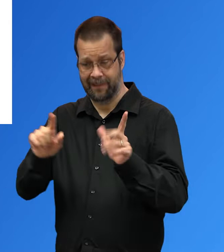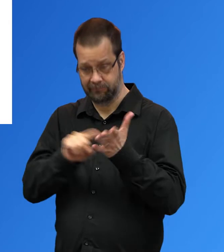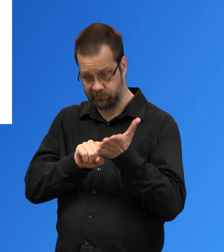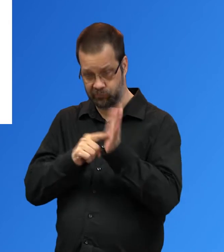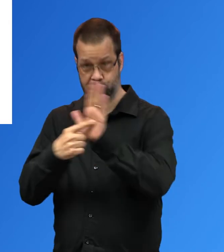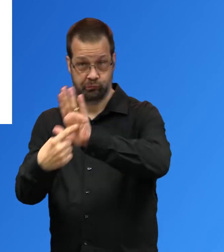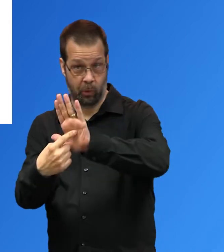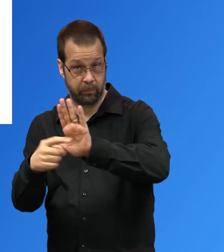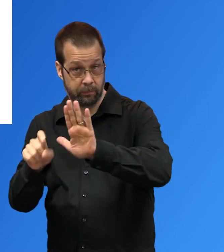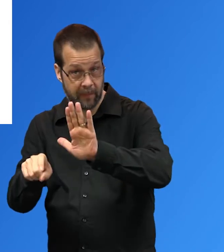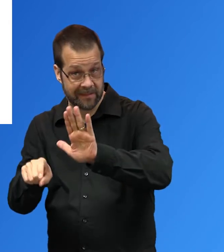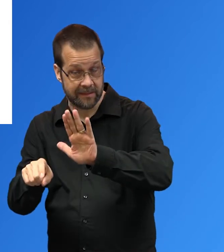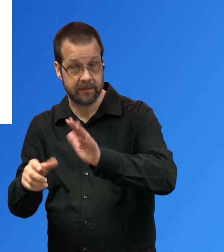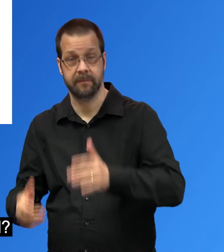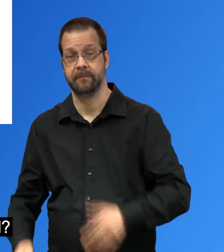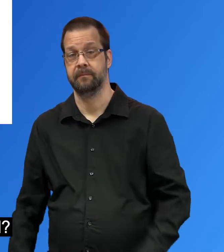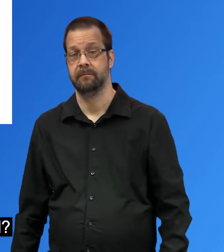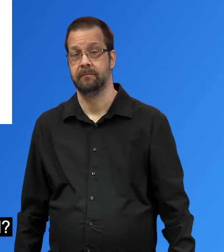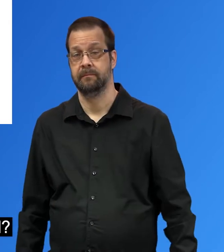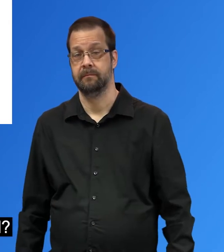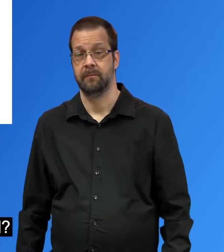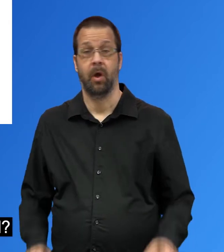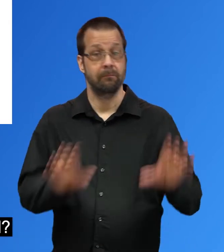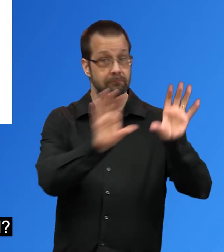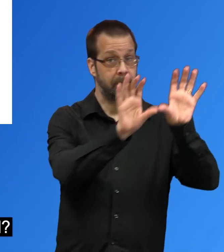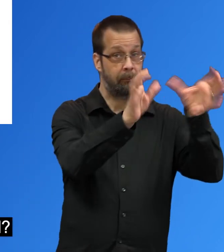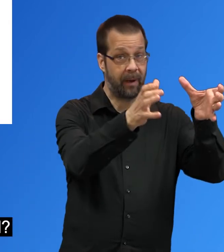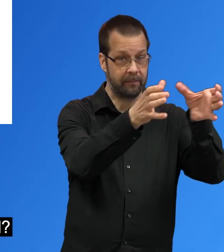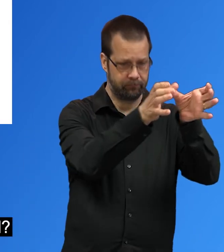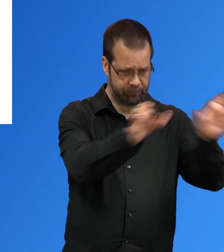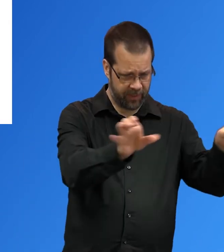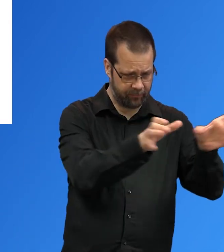screens during the meeting? Are breakout rooms needed?